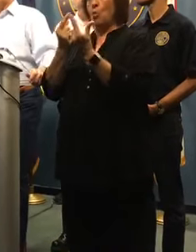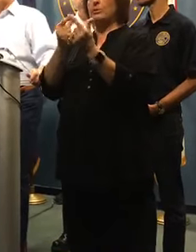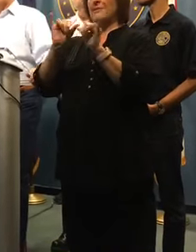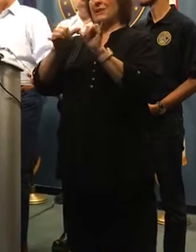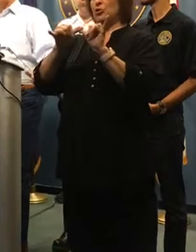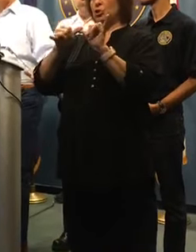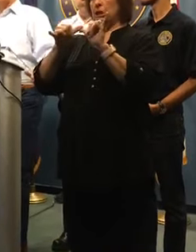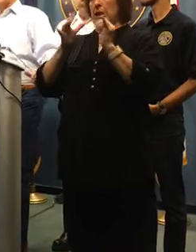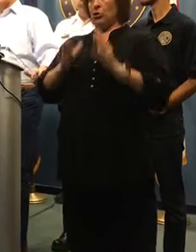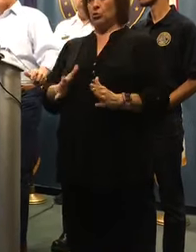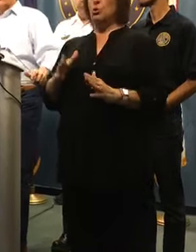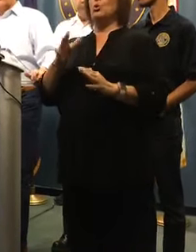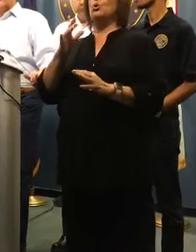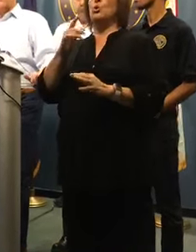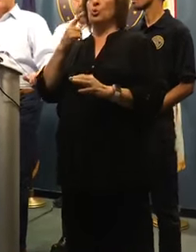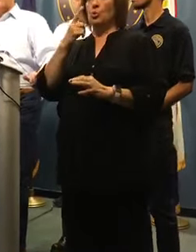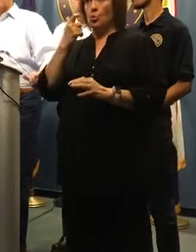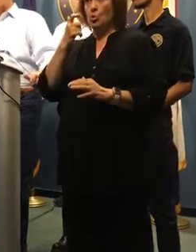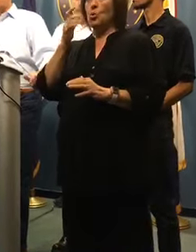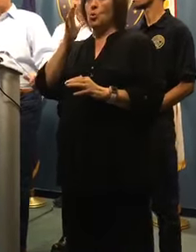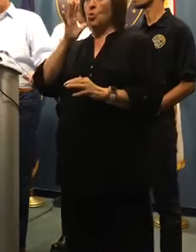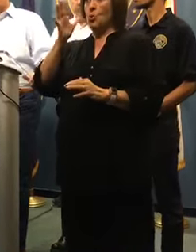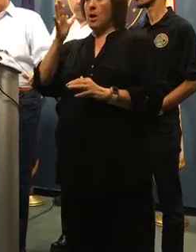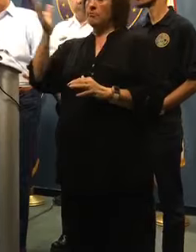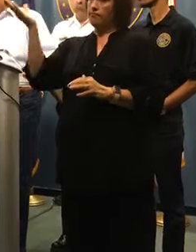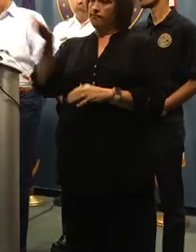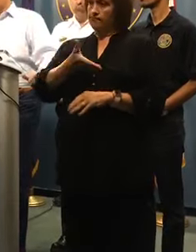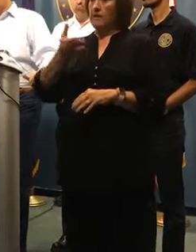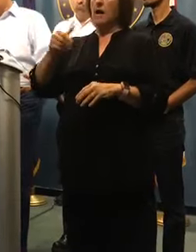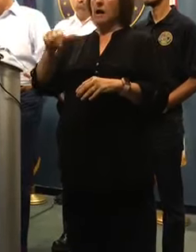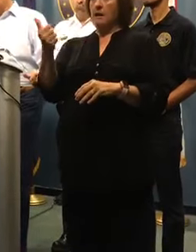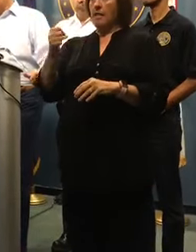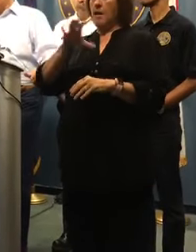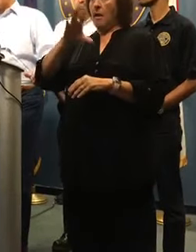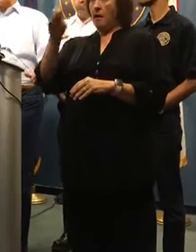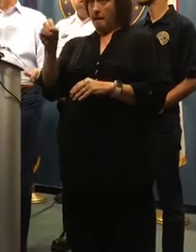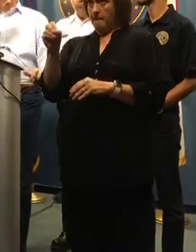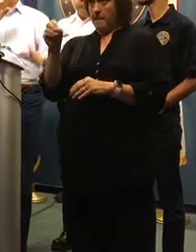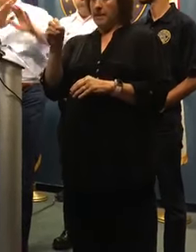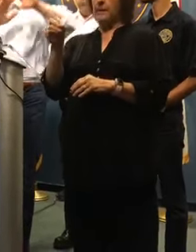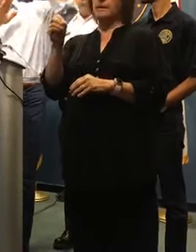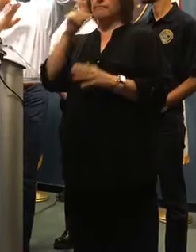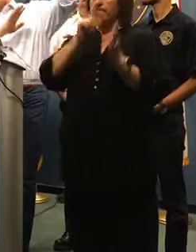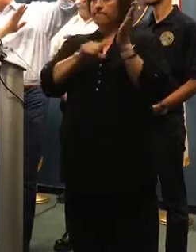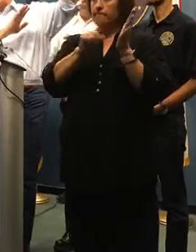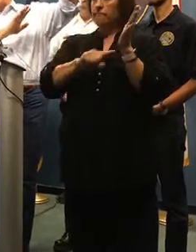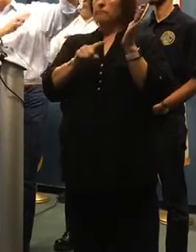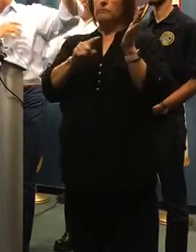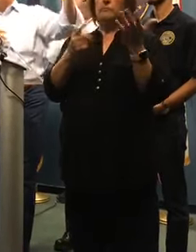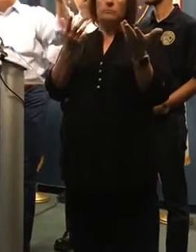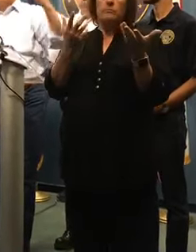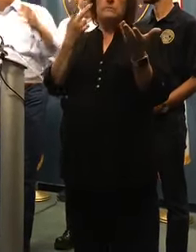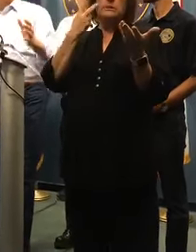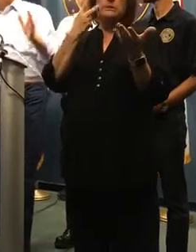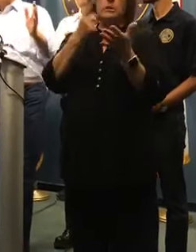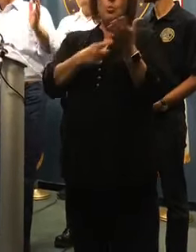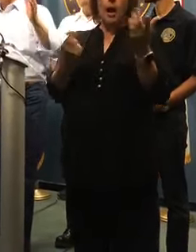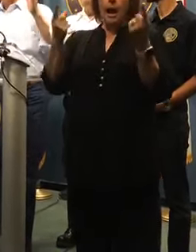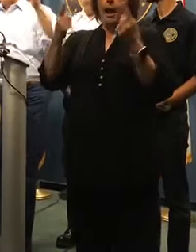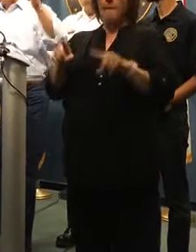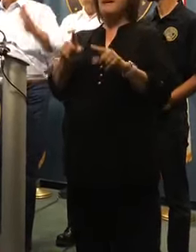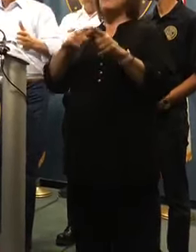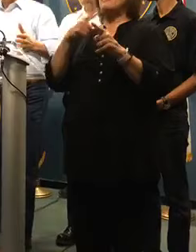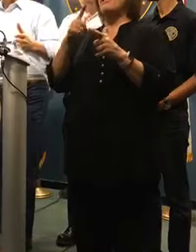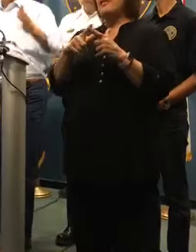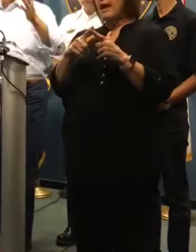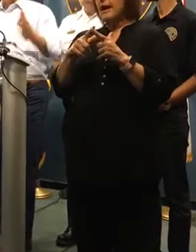that can bring a third party eye to what happened. That's a backward look. And then